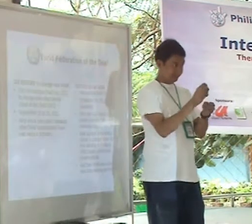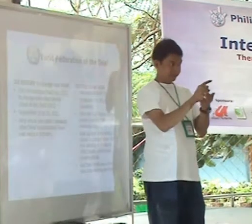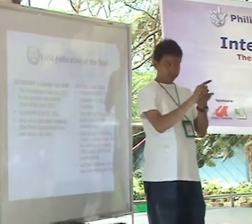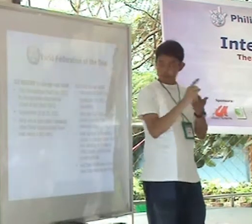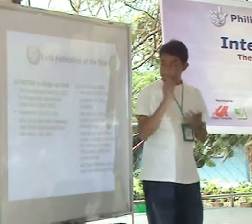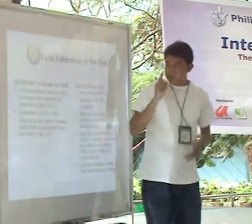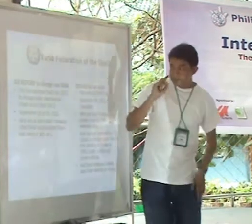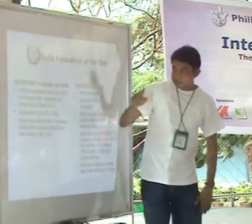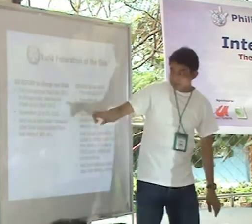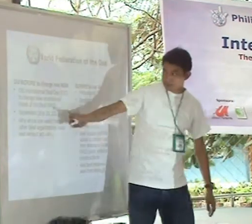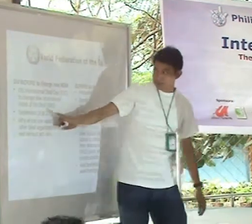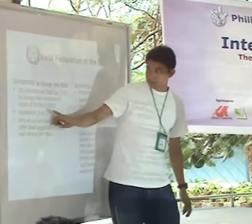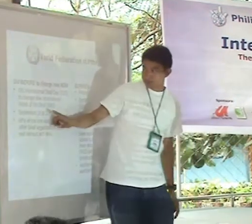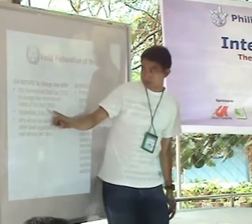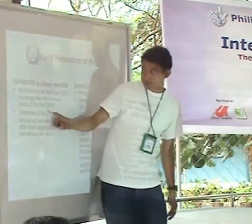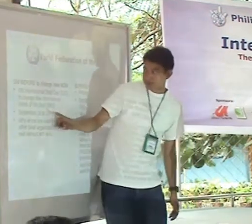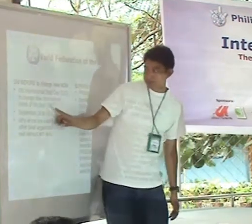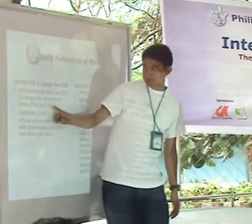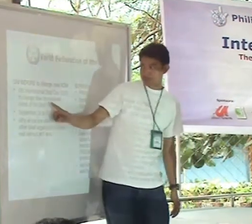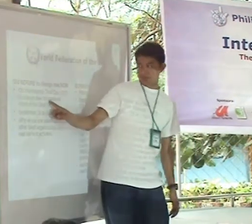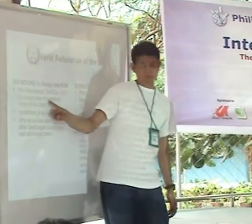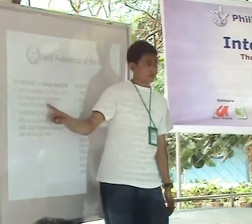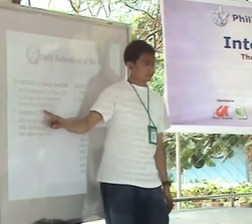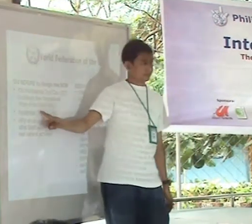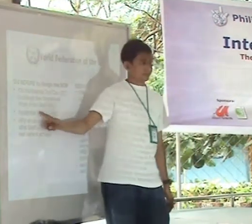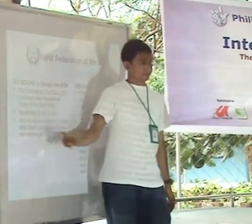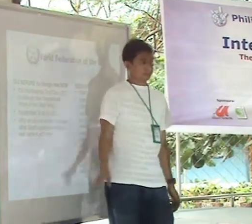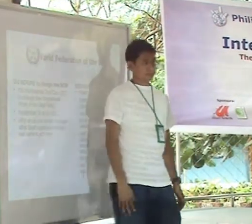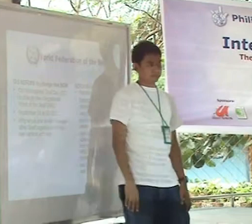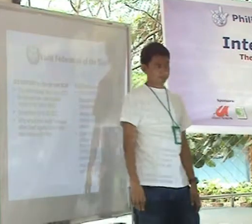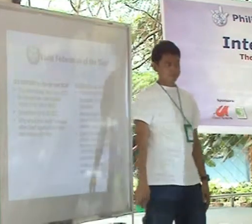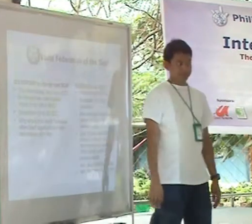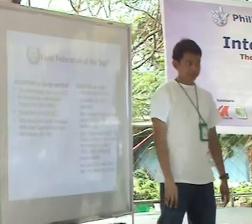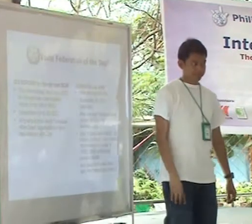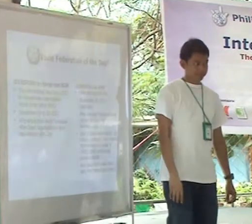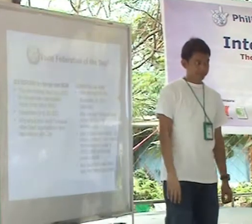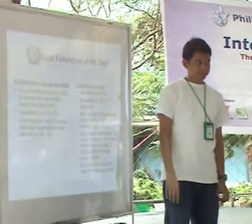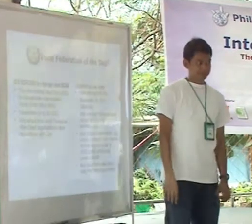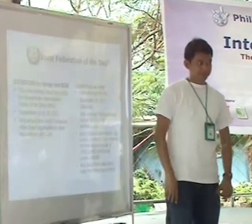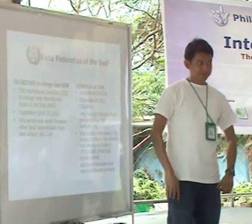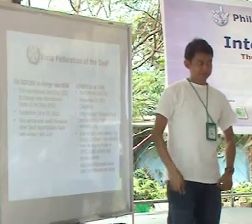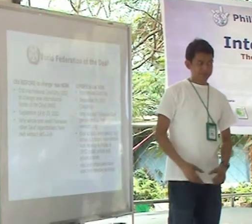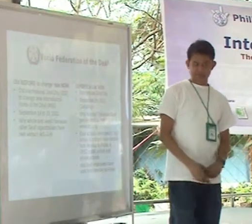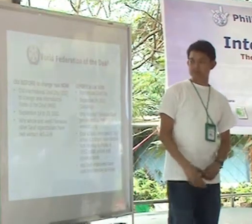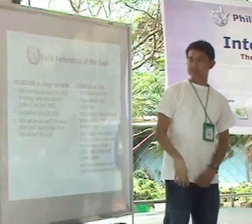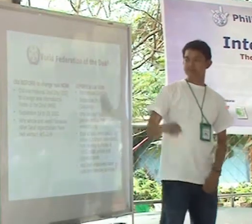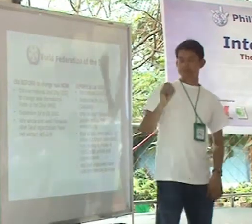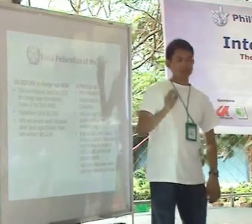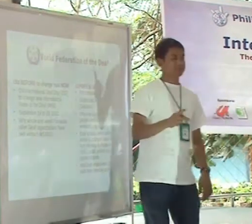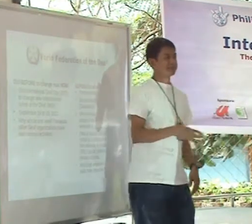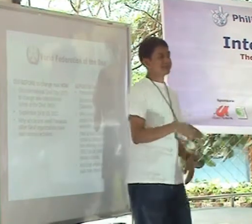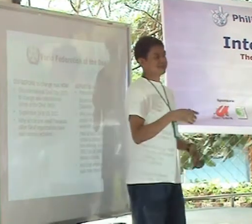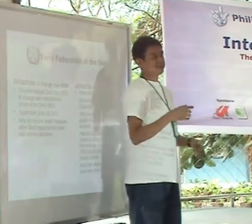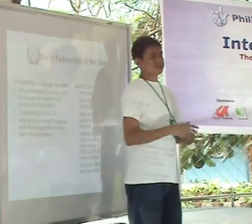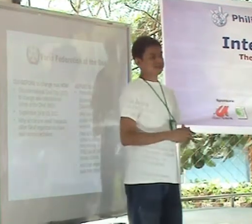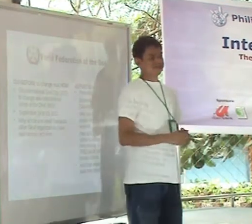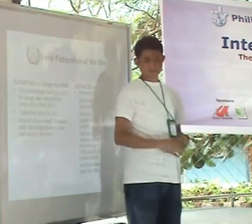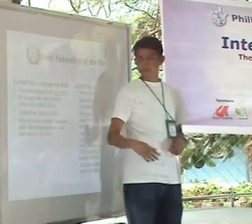Week of the Death. So, before it was International Death Day, now, it is being changed